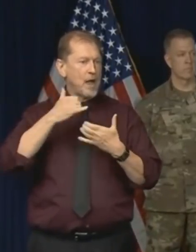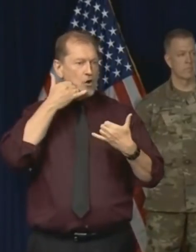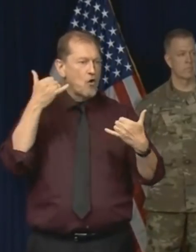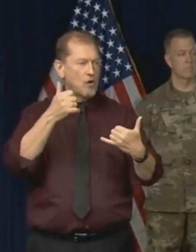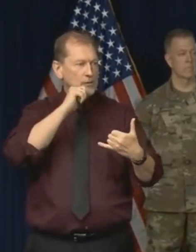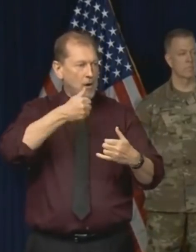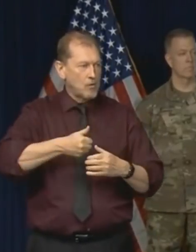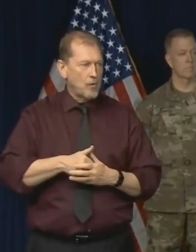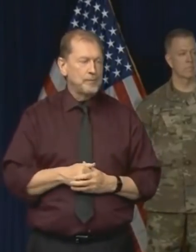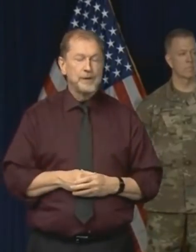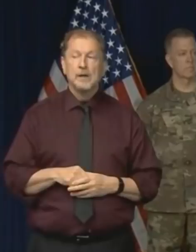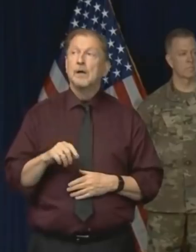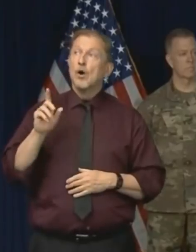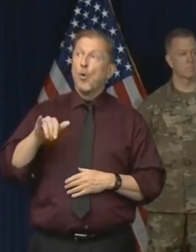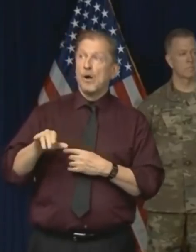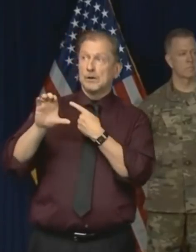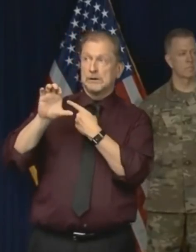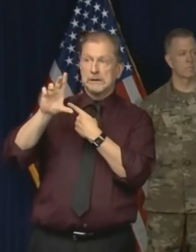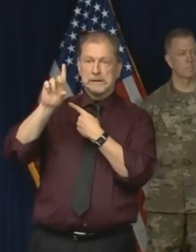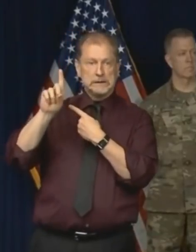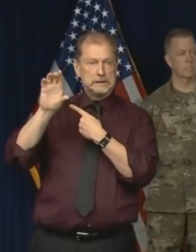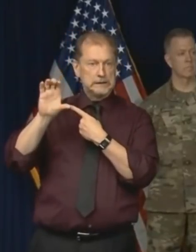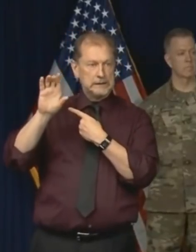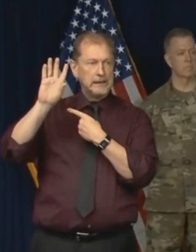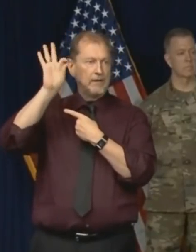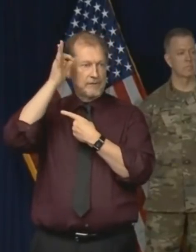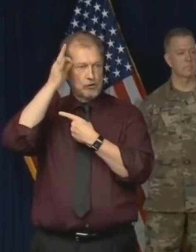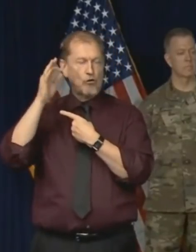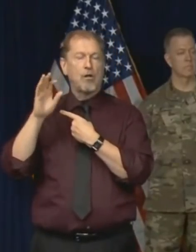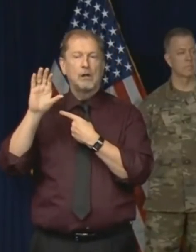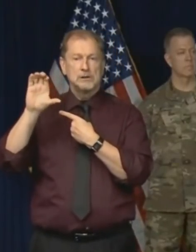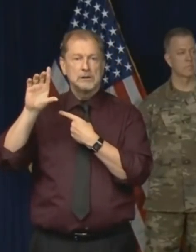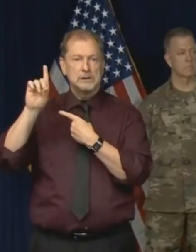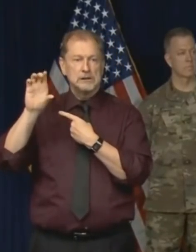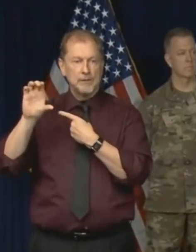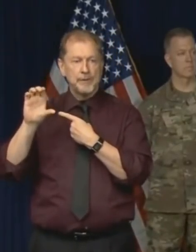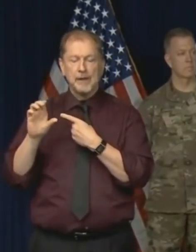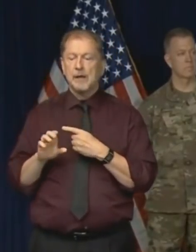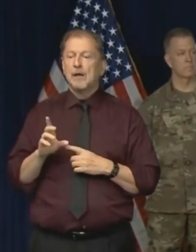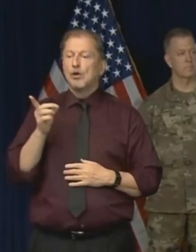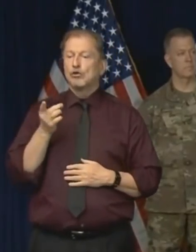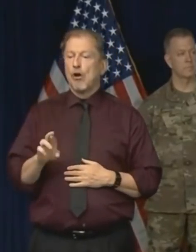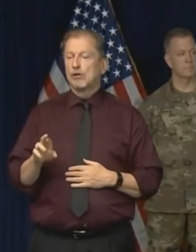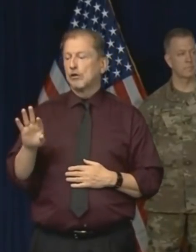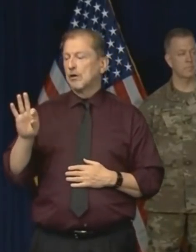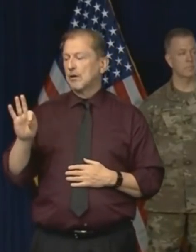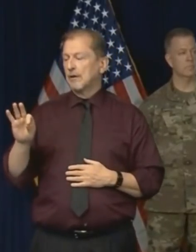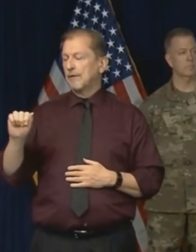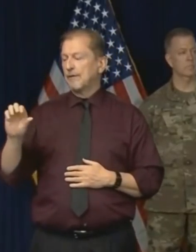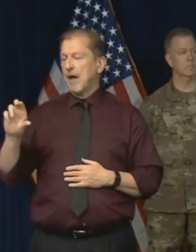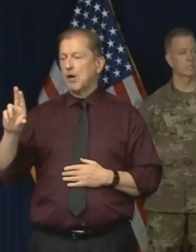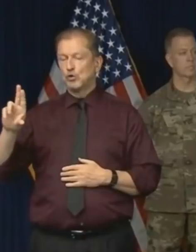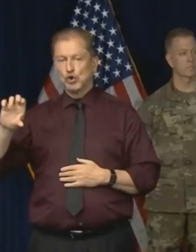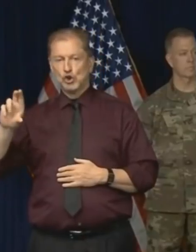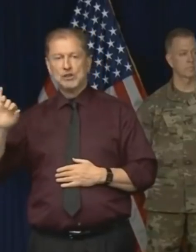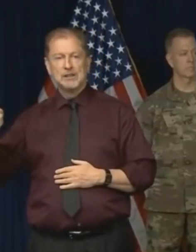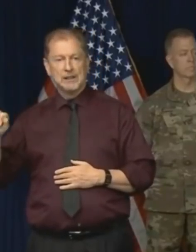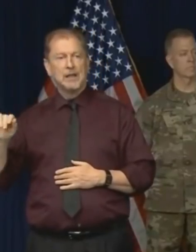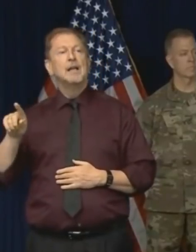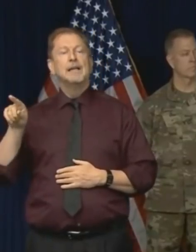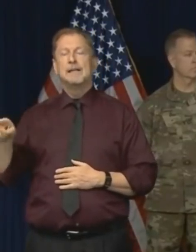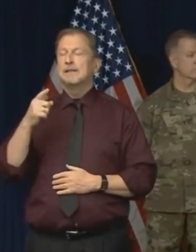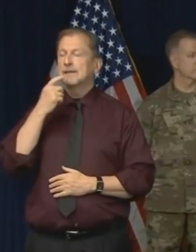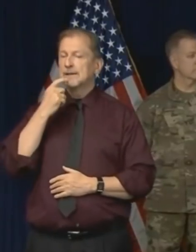As far as the CDC guidelines, let me just say that, you I think Dr. Fauci had it right when he said